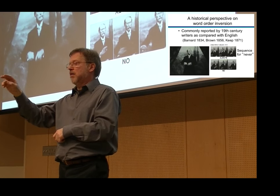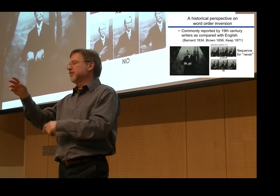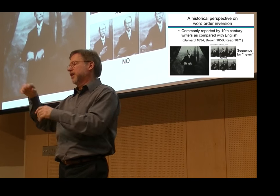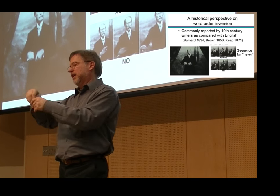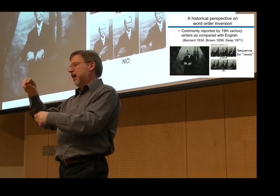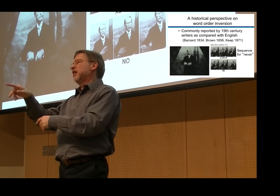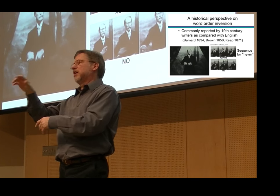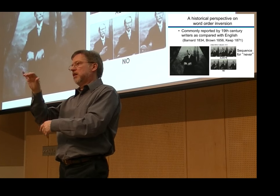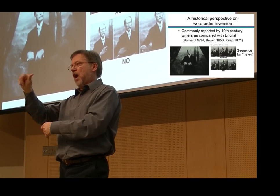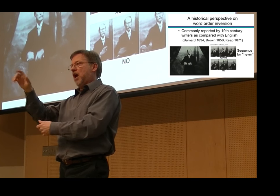School, the first school for the deaf.